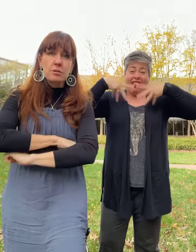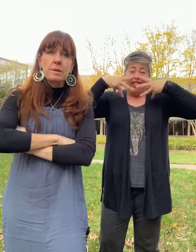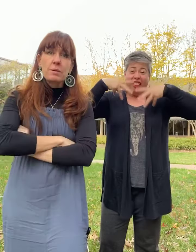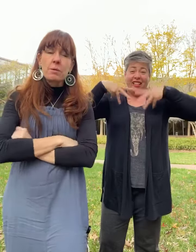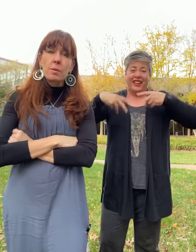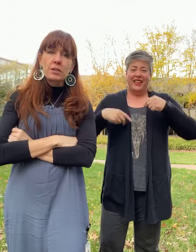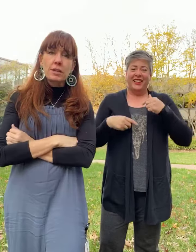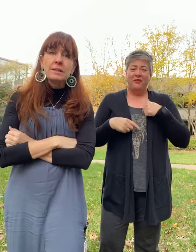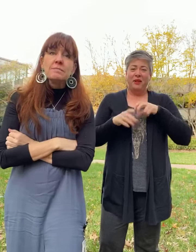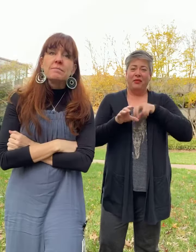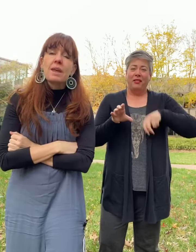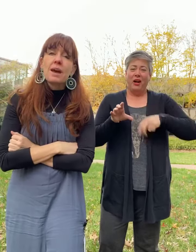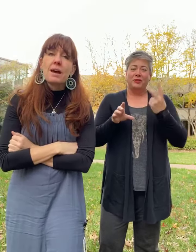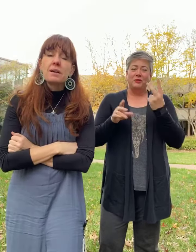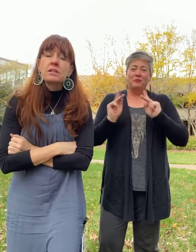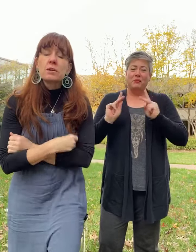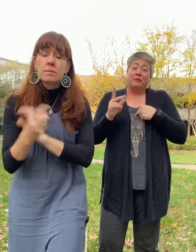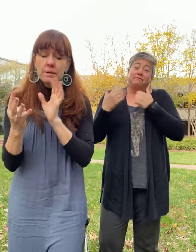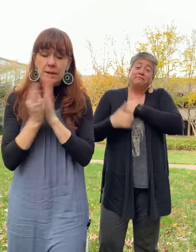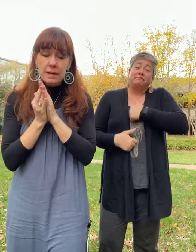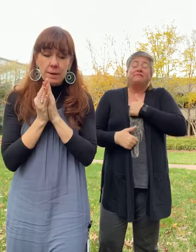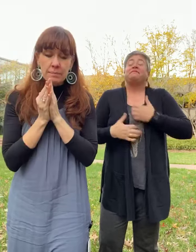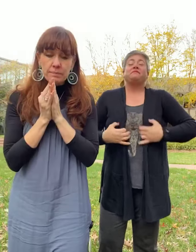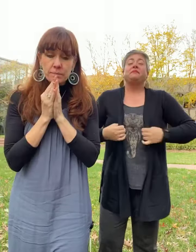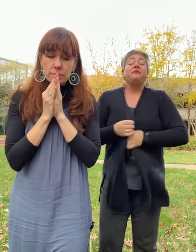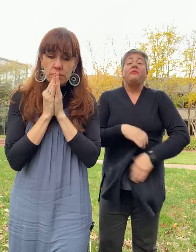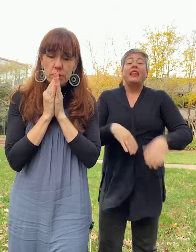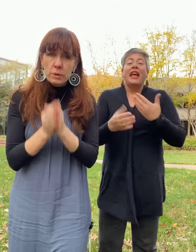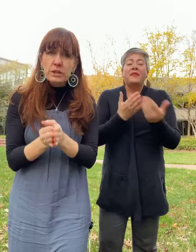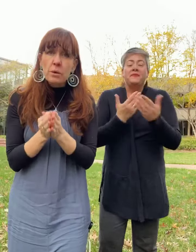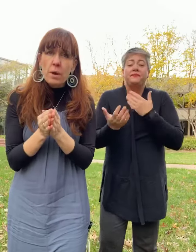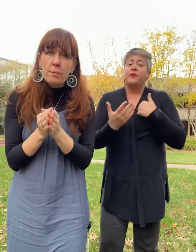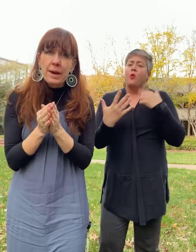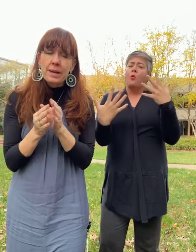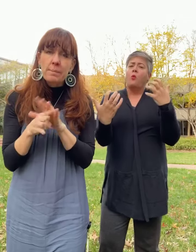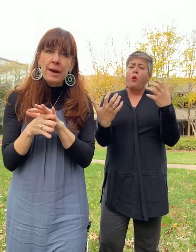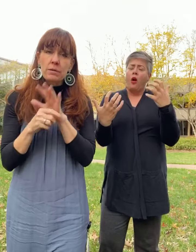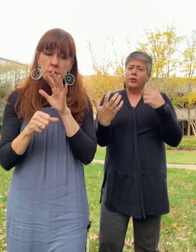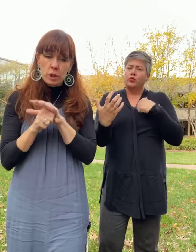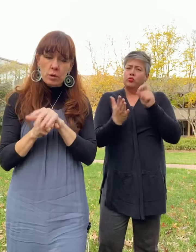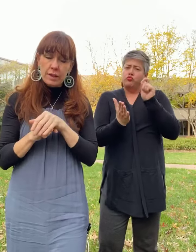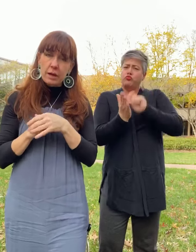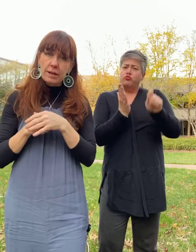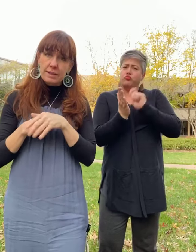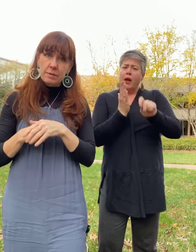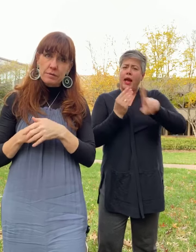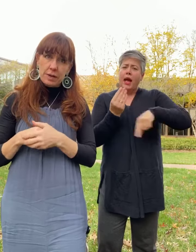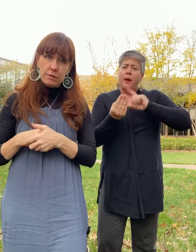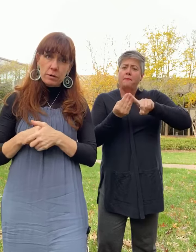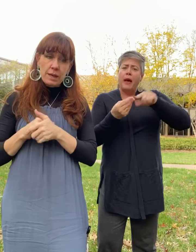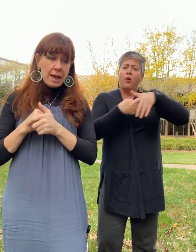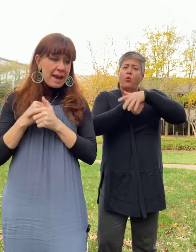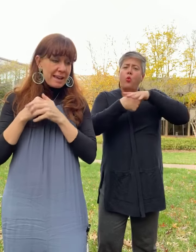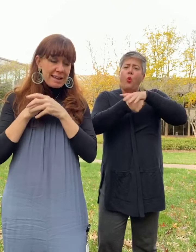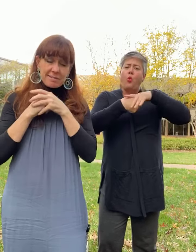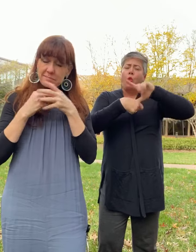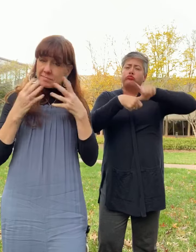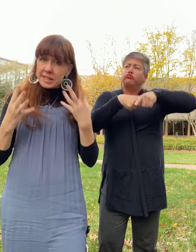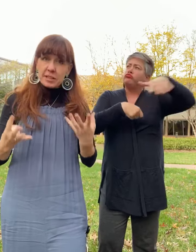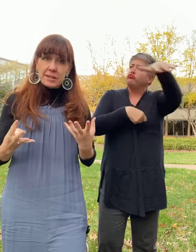people that were watching. Uh, so anyway, we're going to start writing about local areas that we've traveled here in the